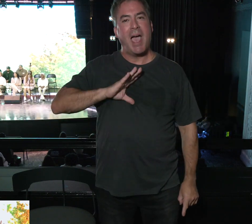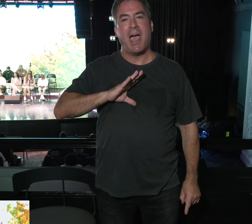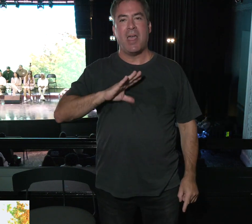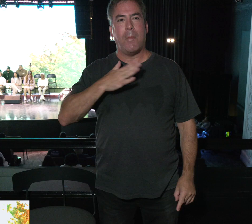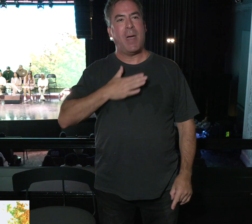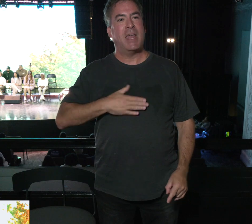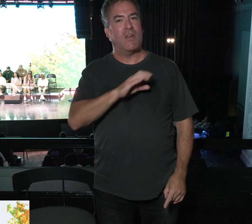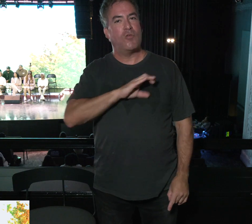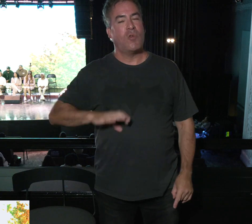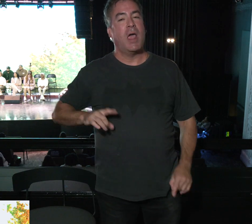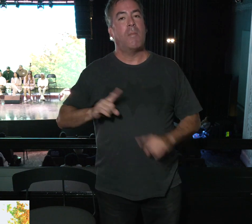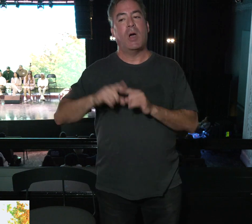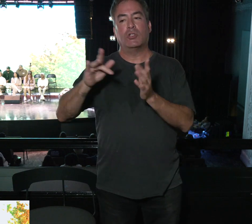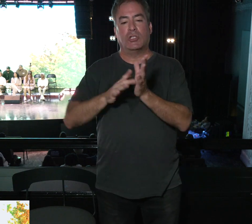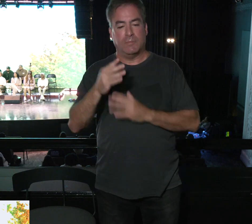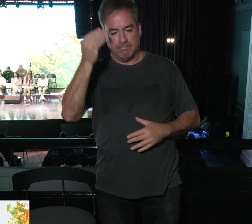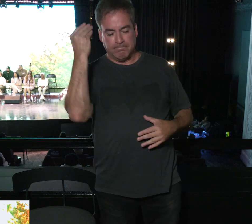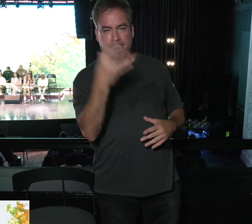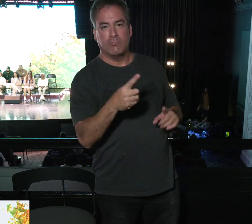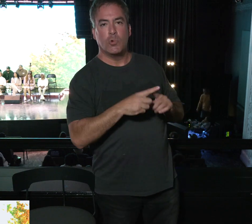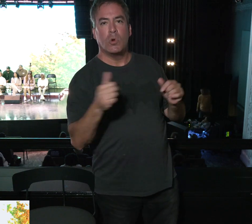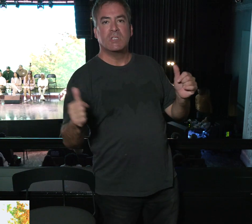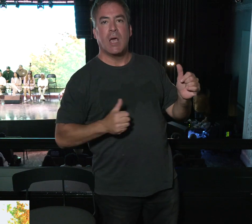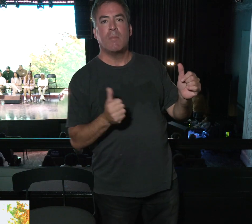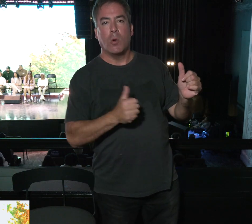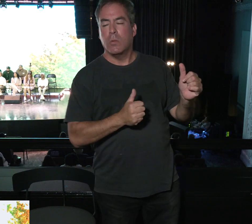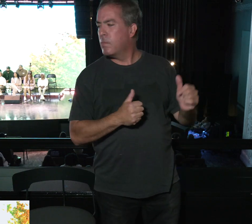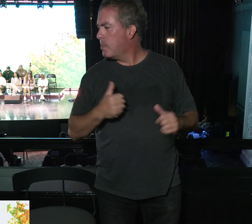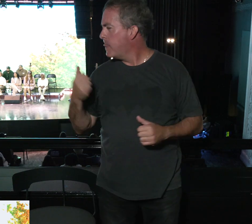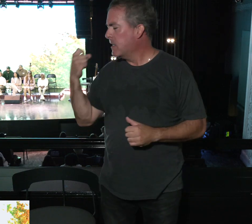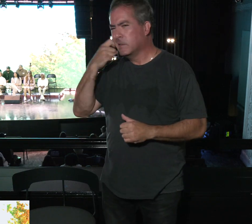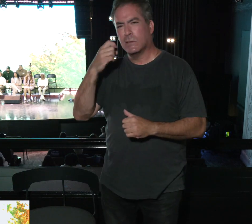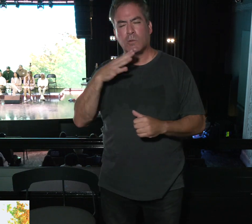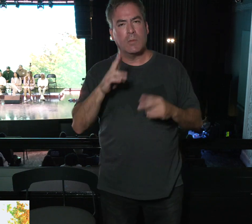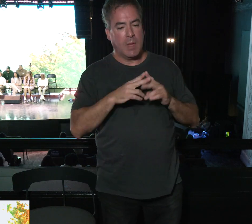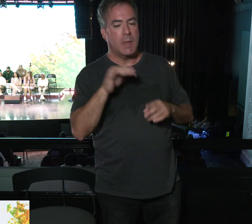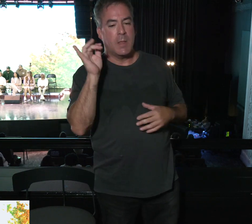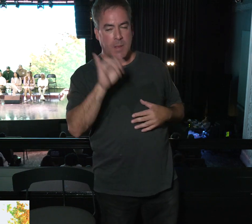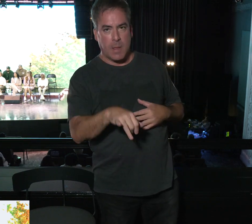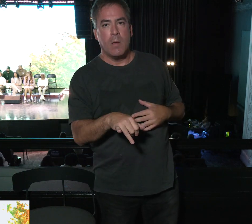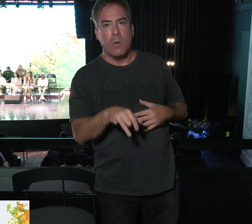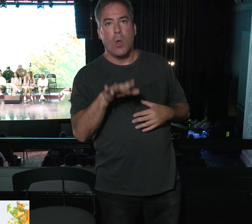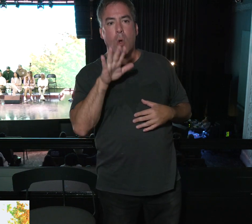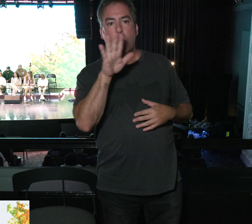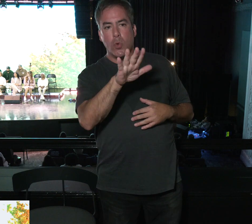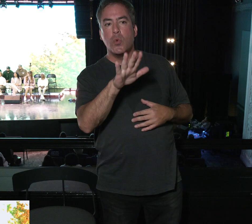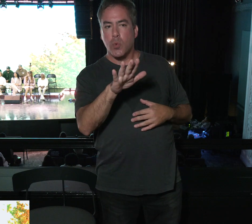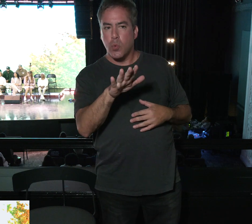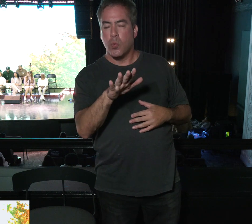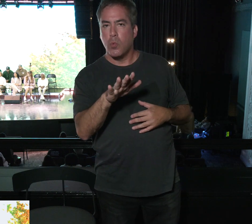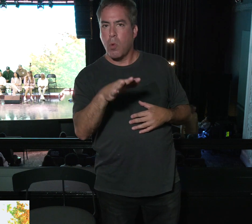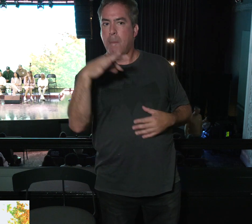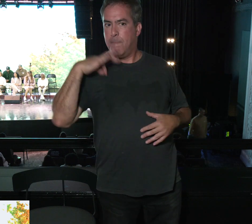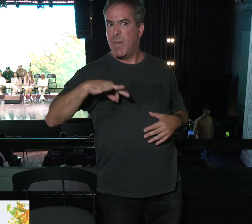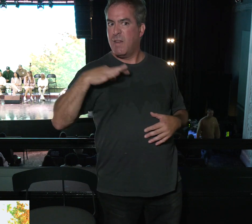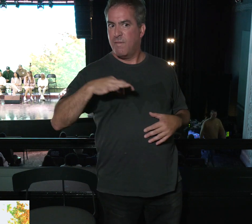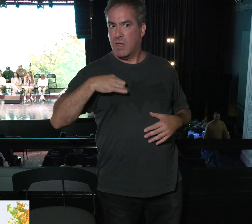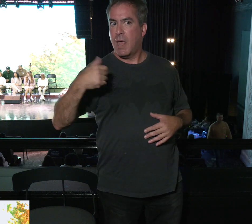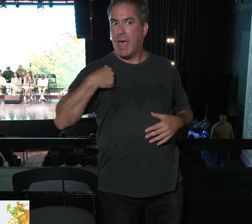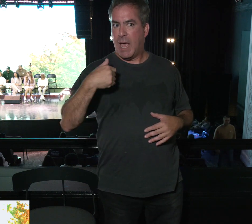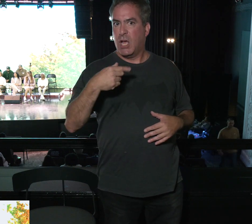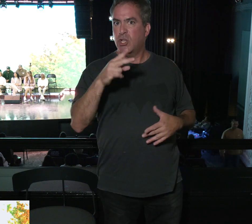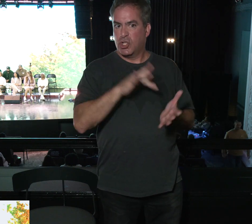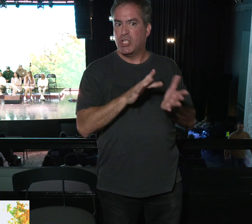tells his disciples, and Danny mentioned it a bit ago. He says, it is to your advantage that I go away.